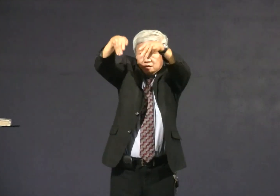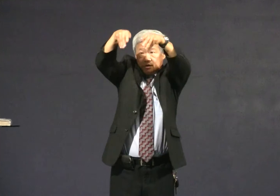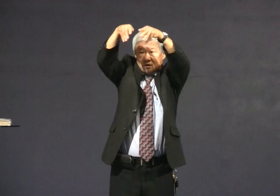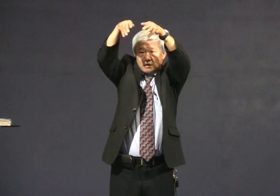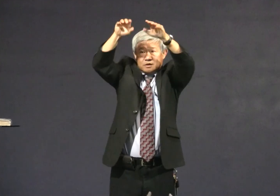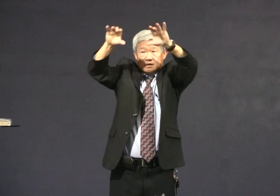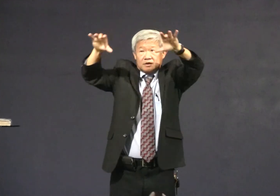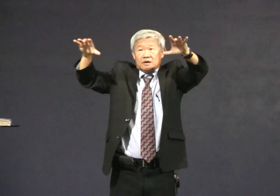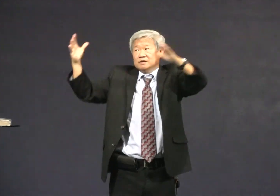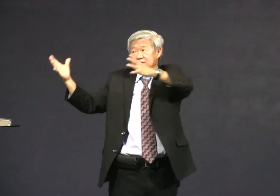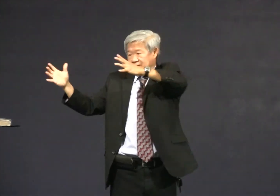these